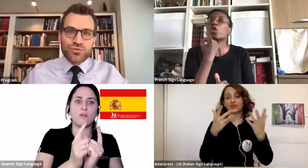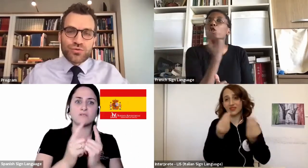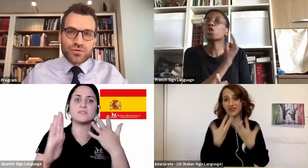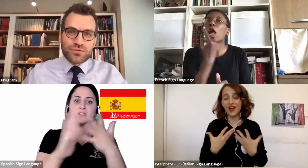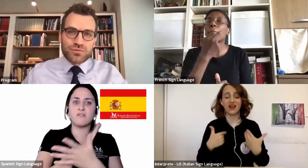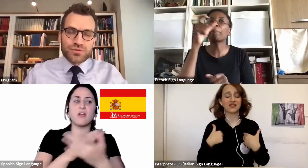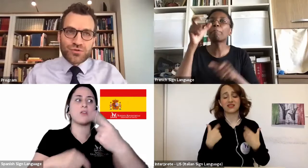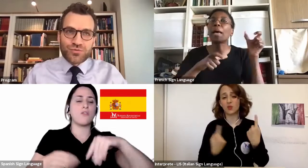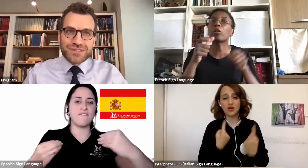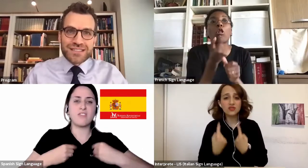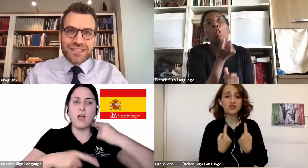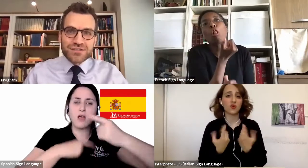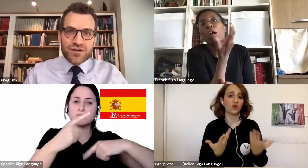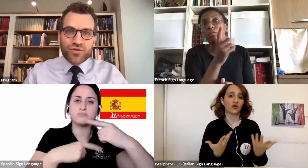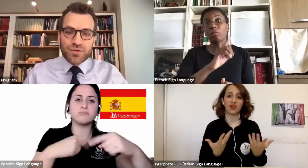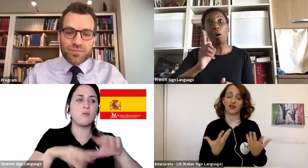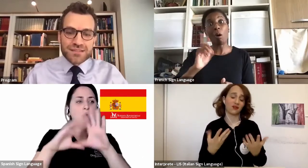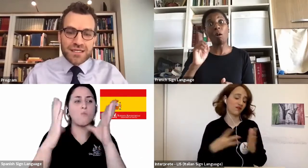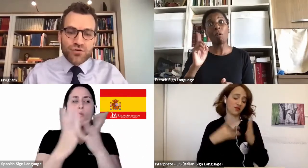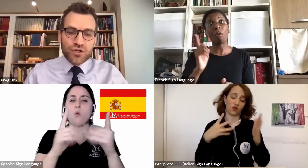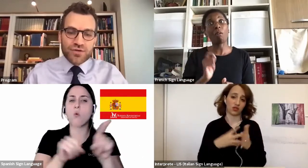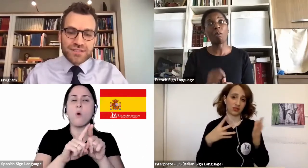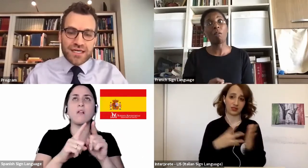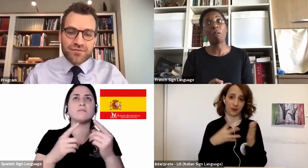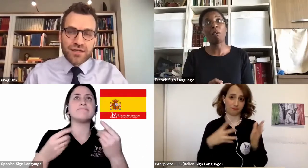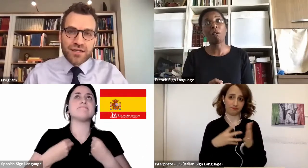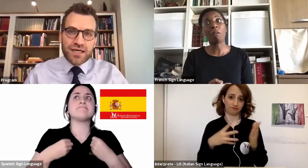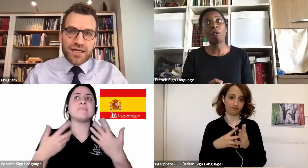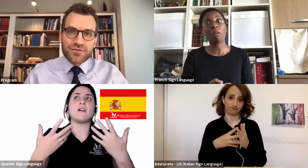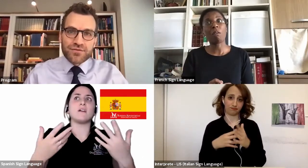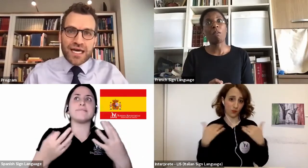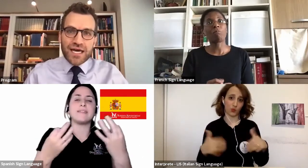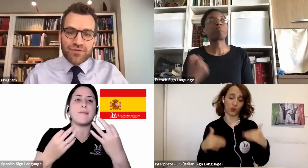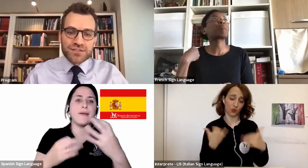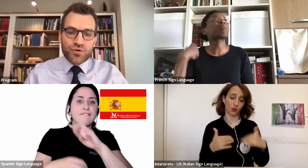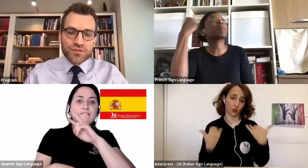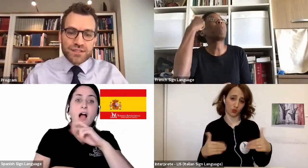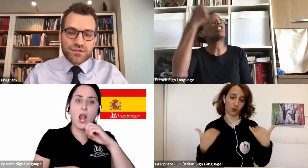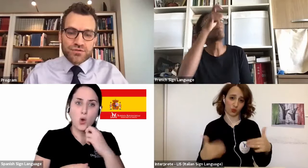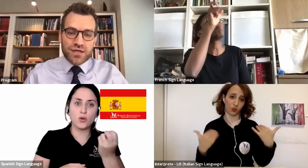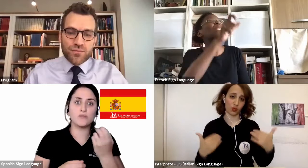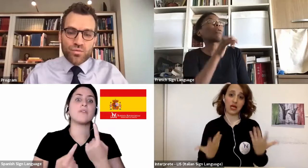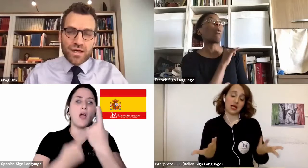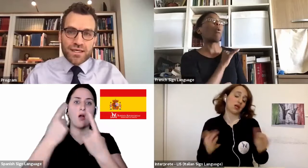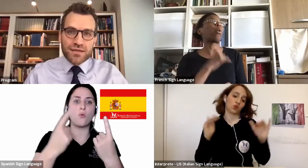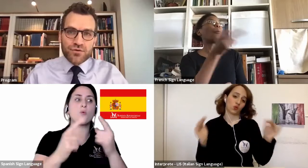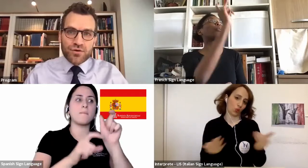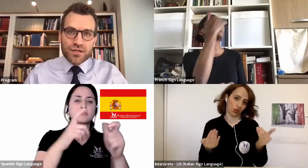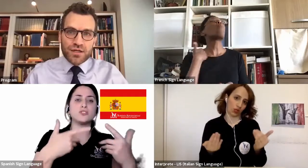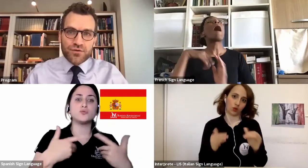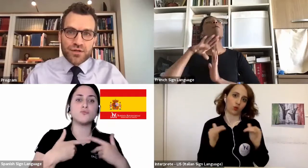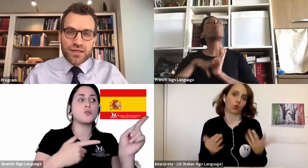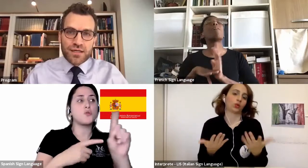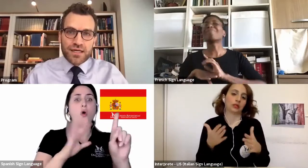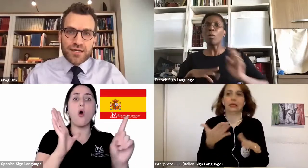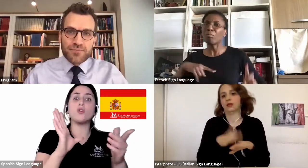sort of we see as suffering, but basically all of us have, have experienced it to some way or